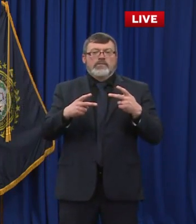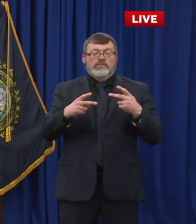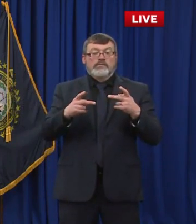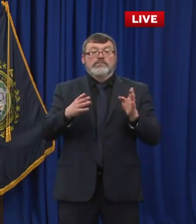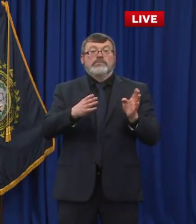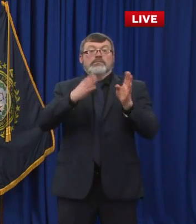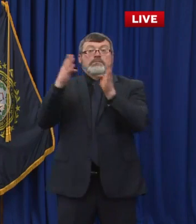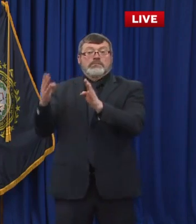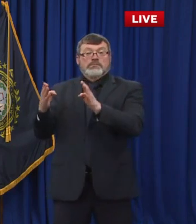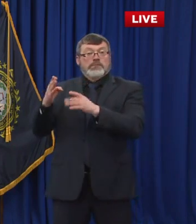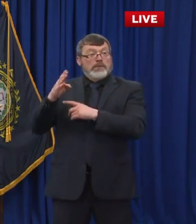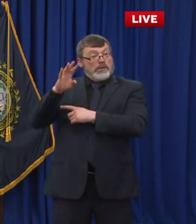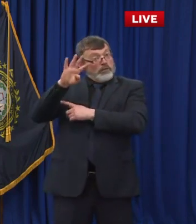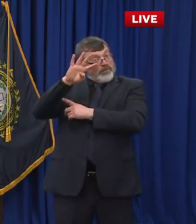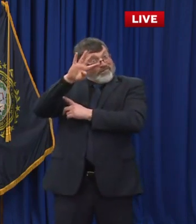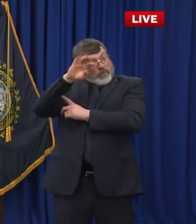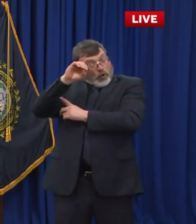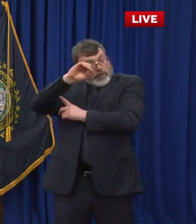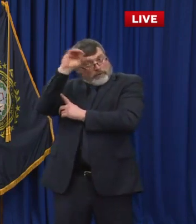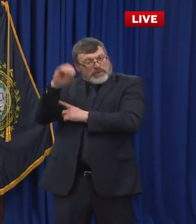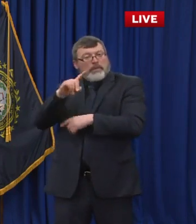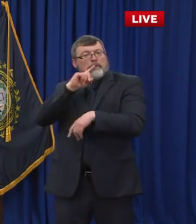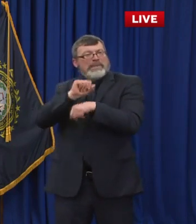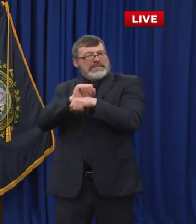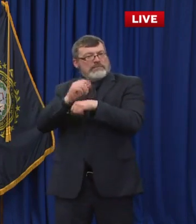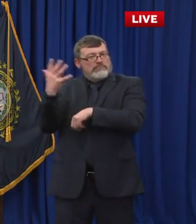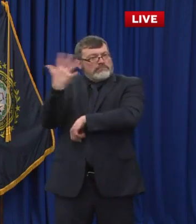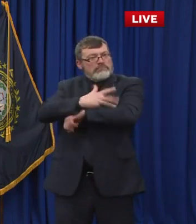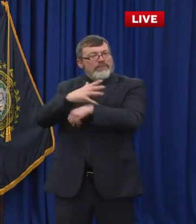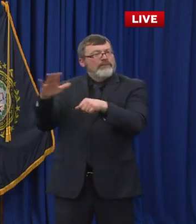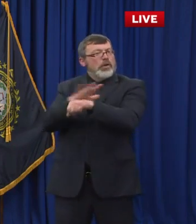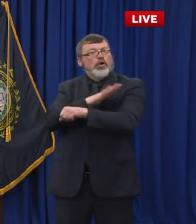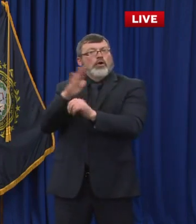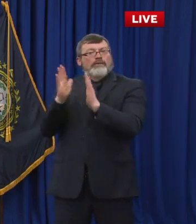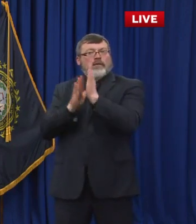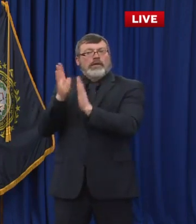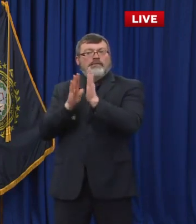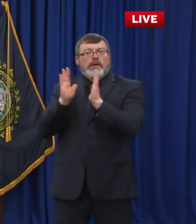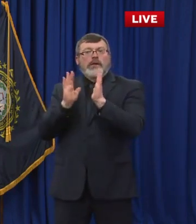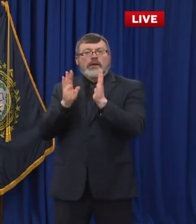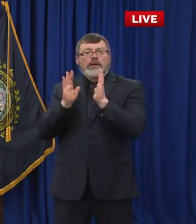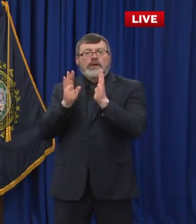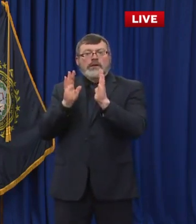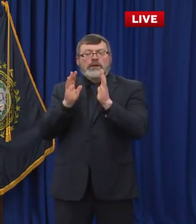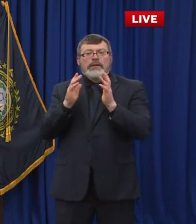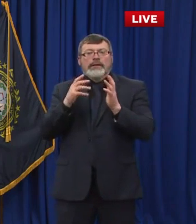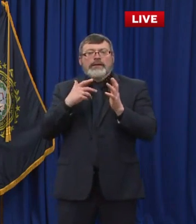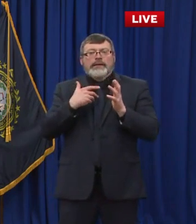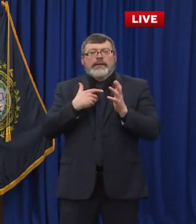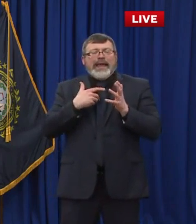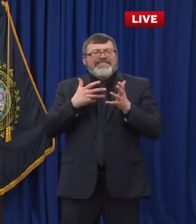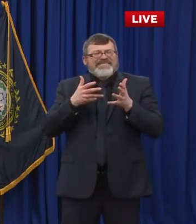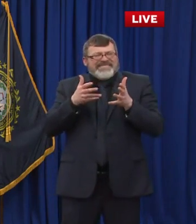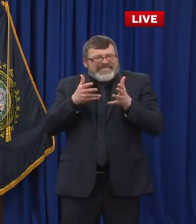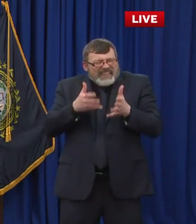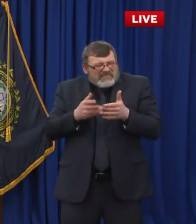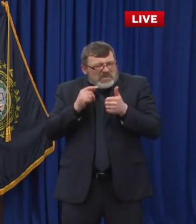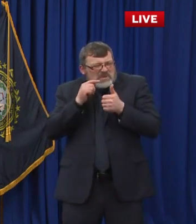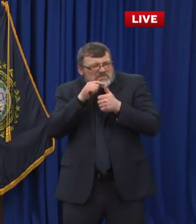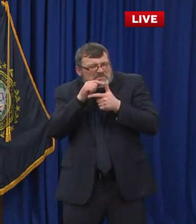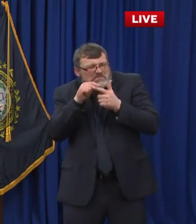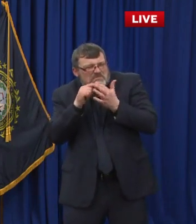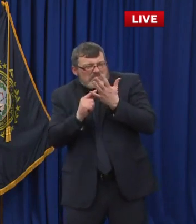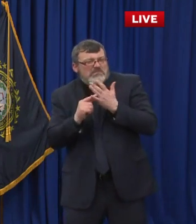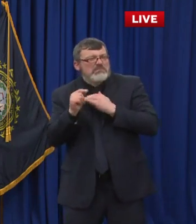um, I think probably tomorrow I will sign an executive order that, um, really says that